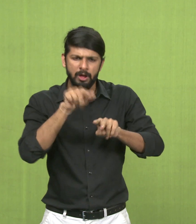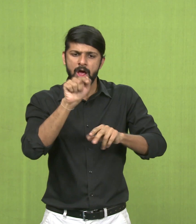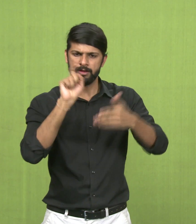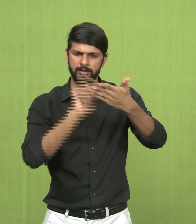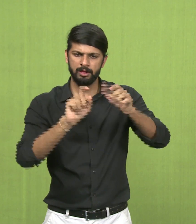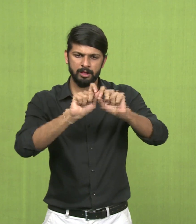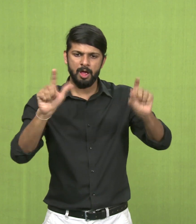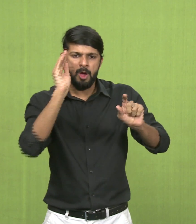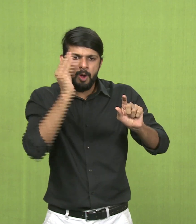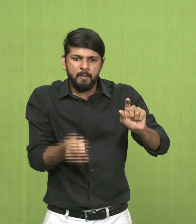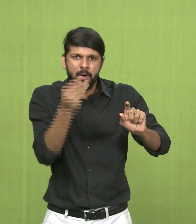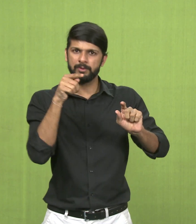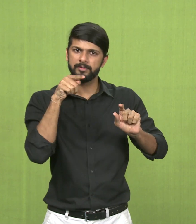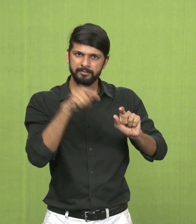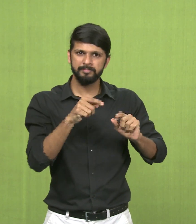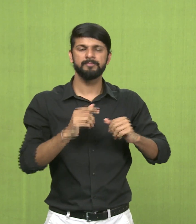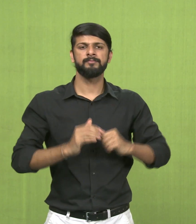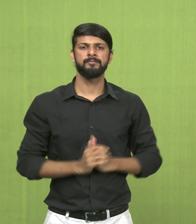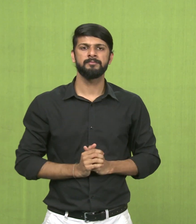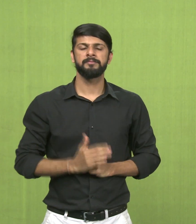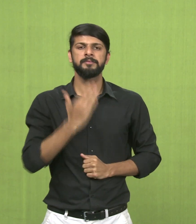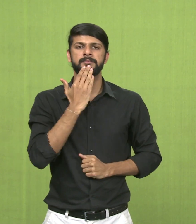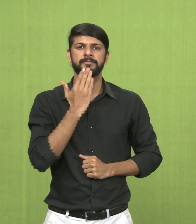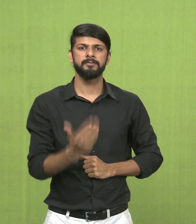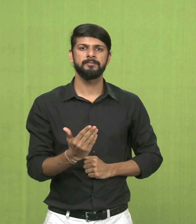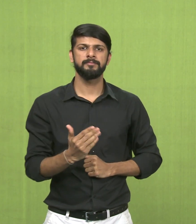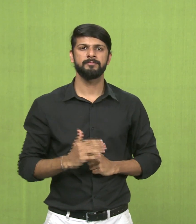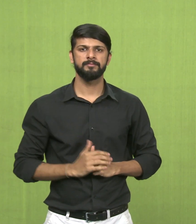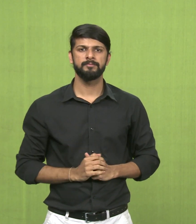www.nios.ac.in. Thank you.